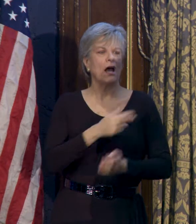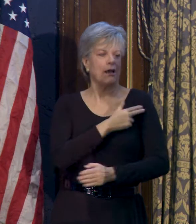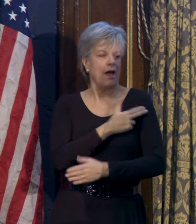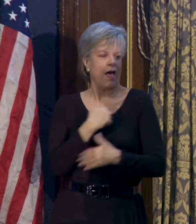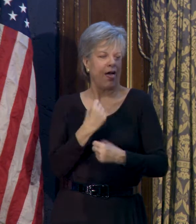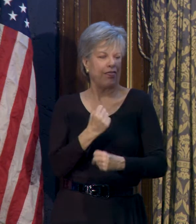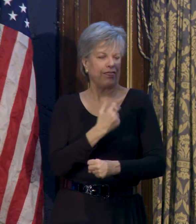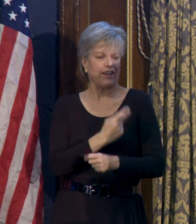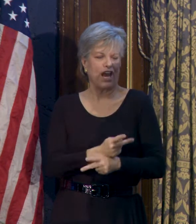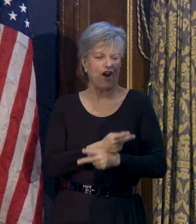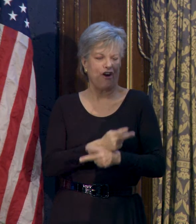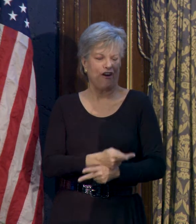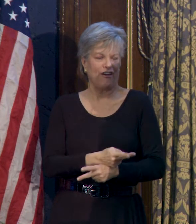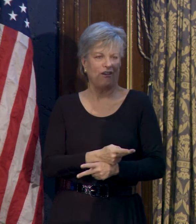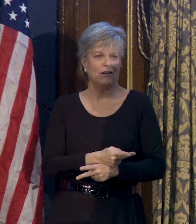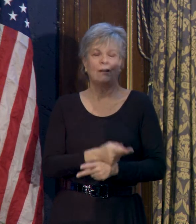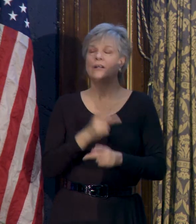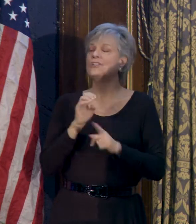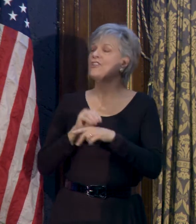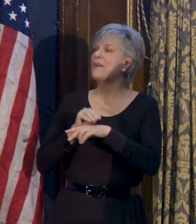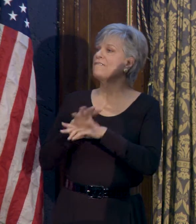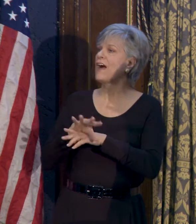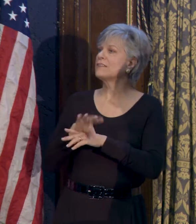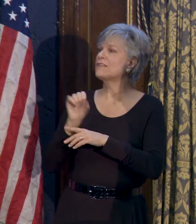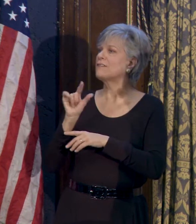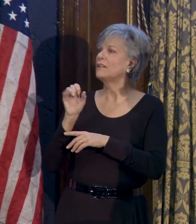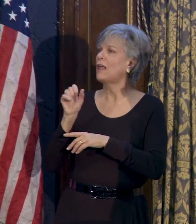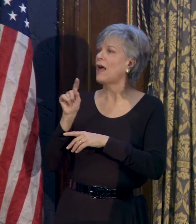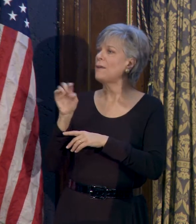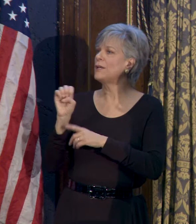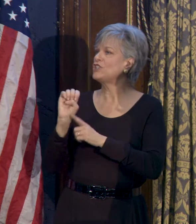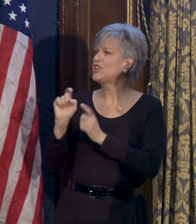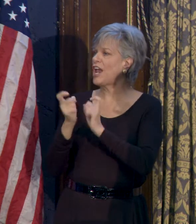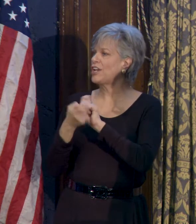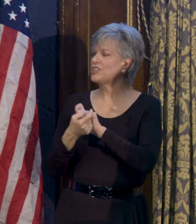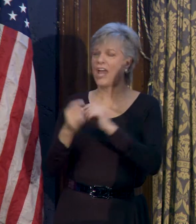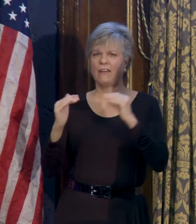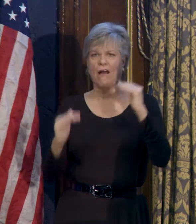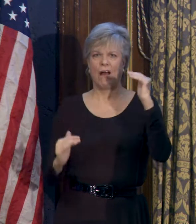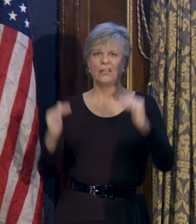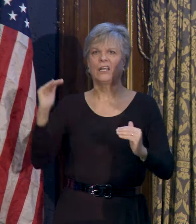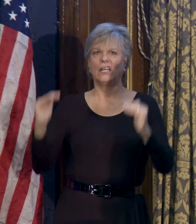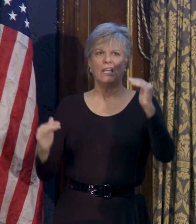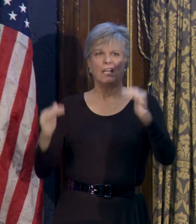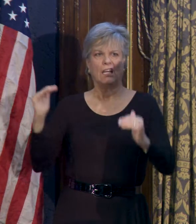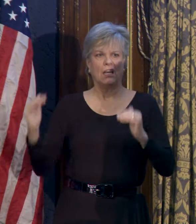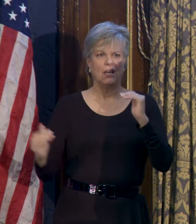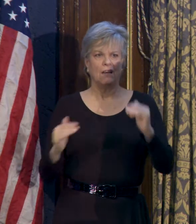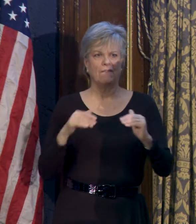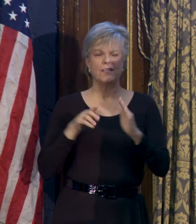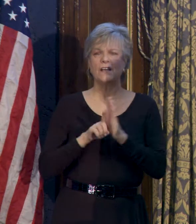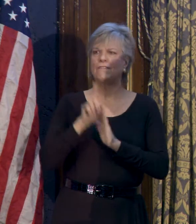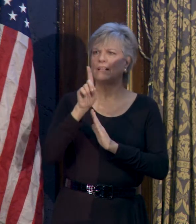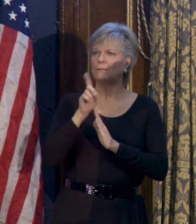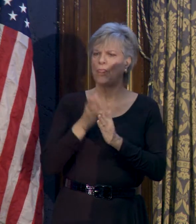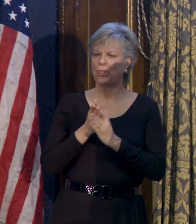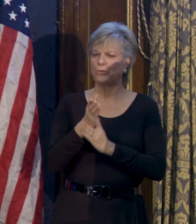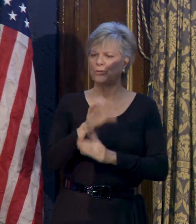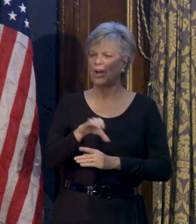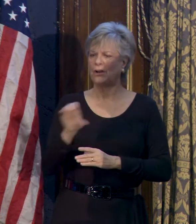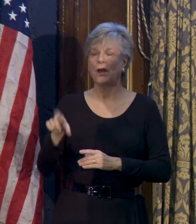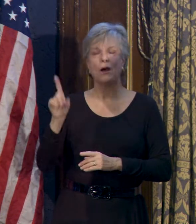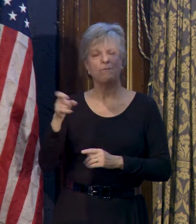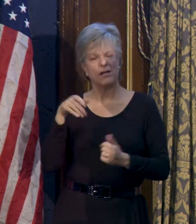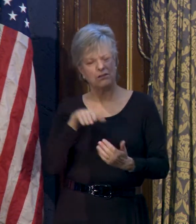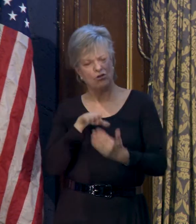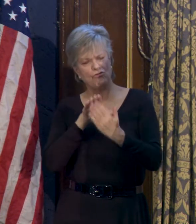From the effects of climate change to uneven development across Cook County due to persistent segregation, we must address past